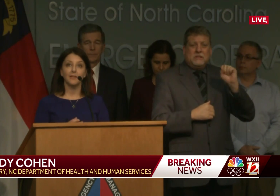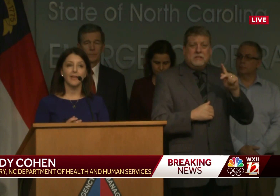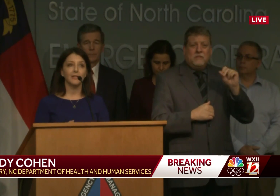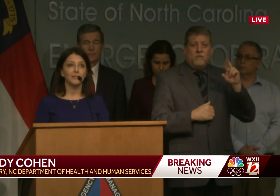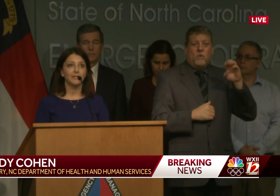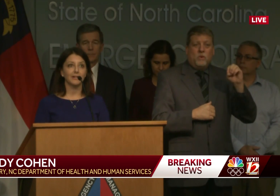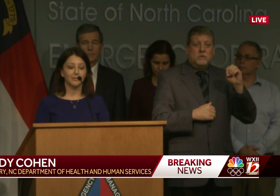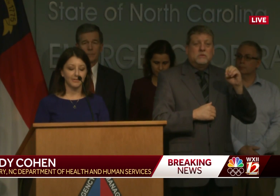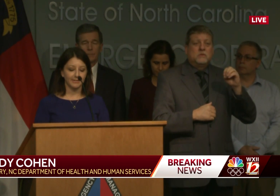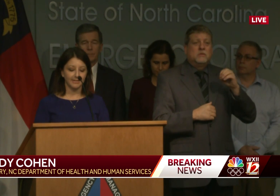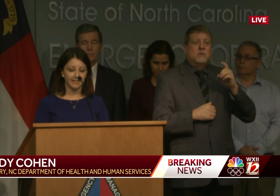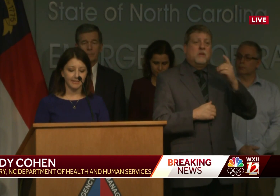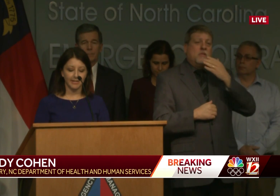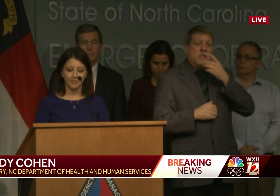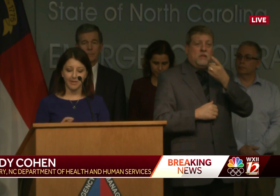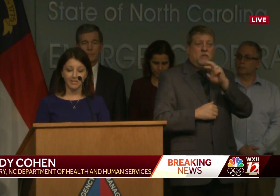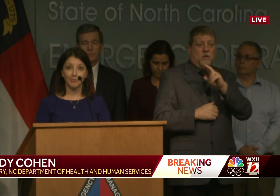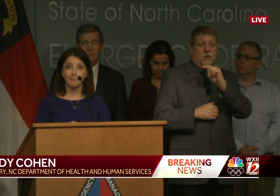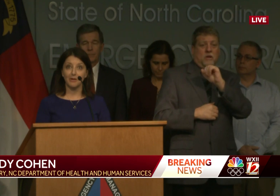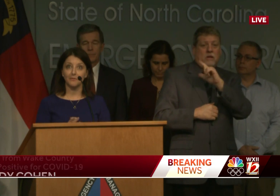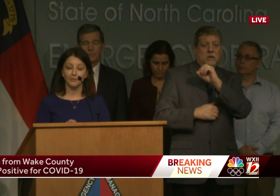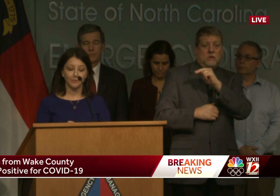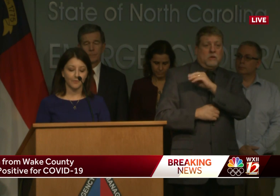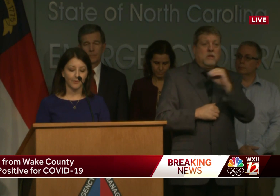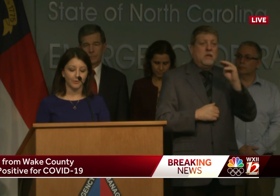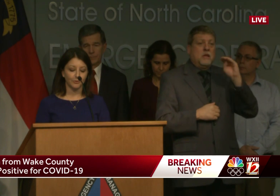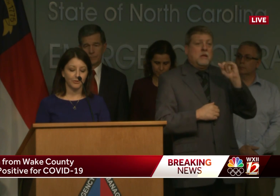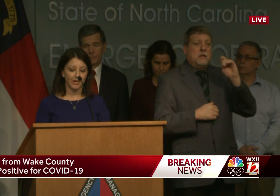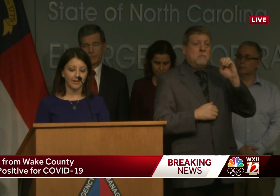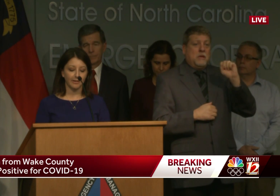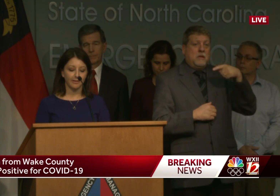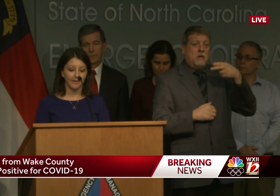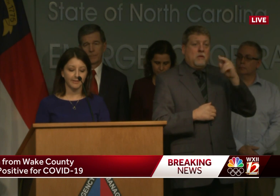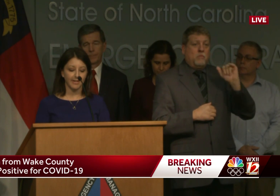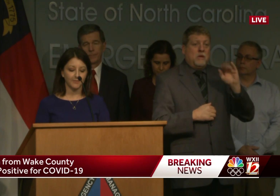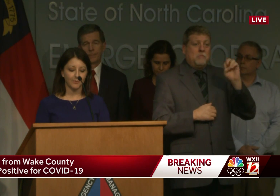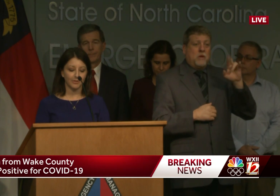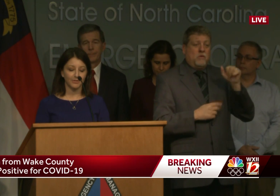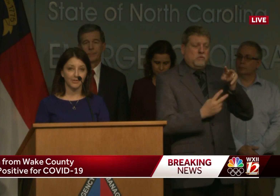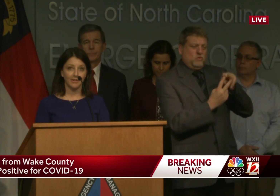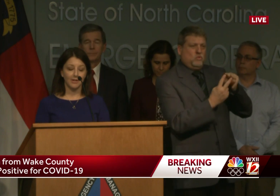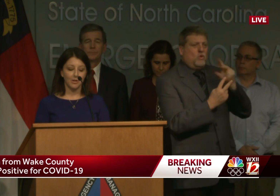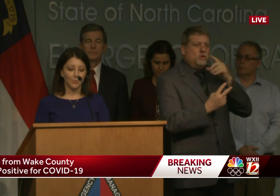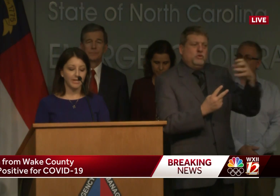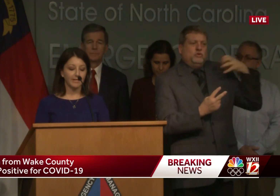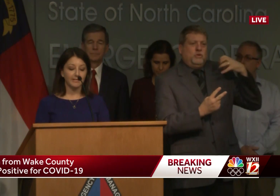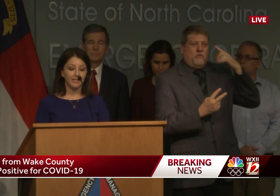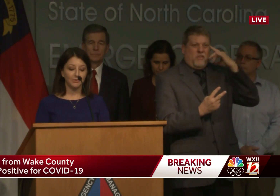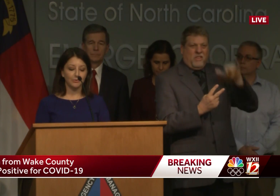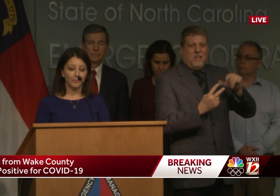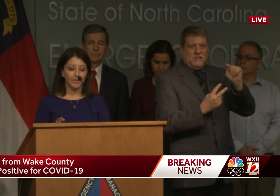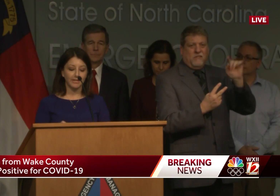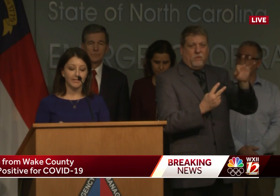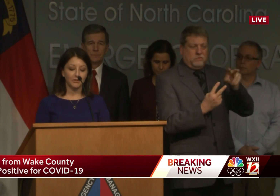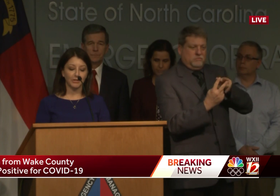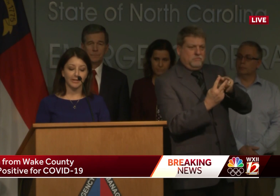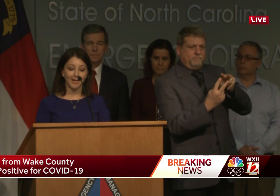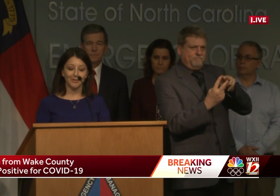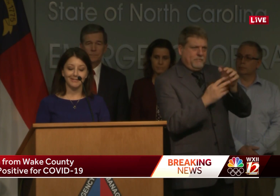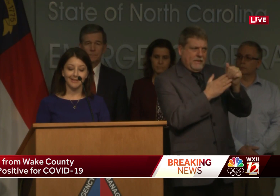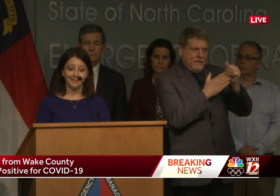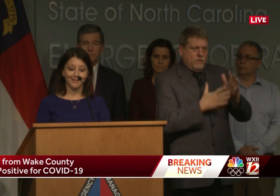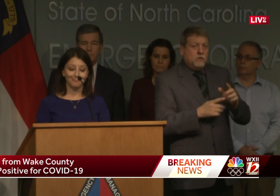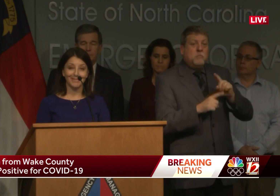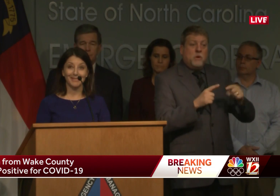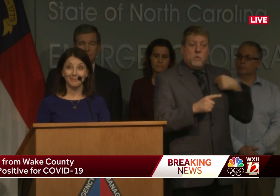and thank you to Dr. Tilson and to Mike Sprayberry for chairing that task force. We continue to